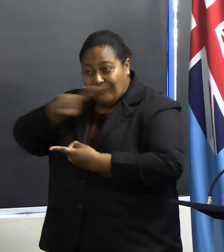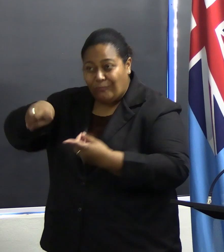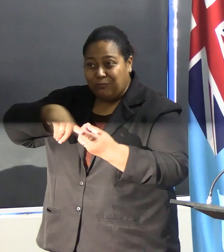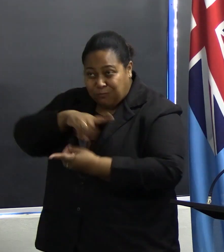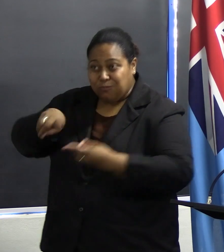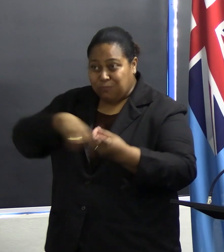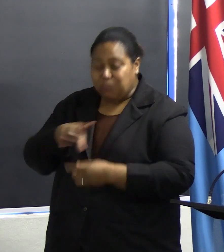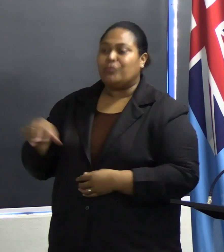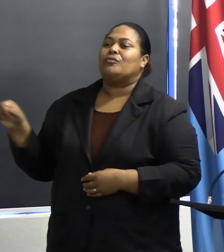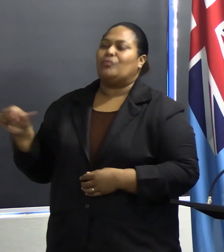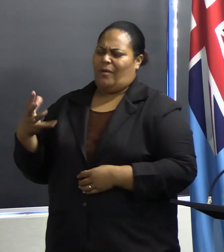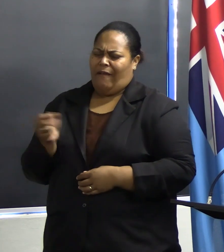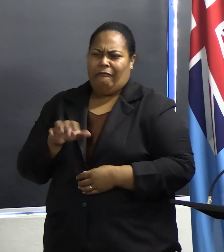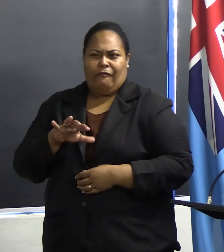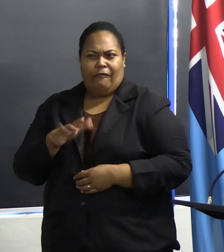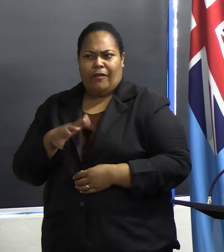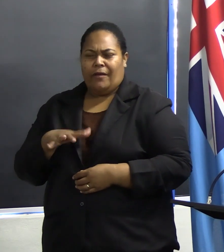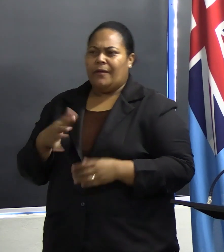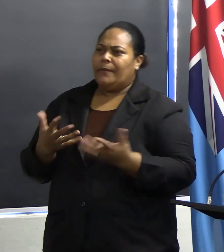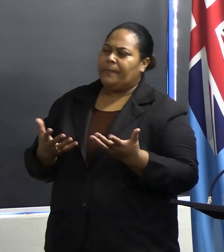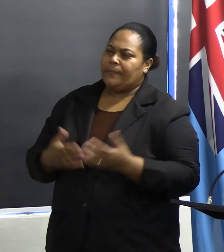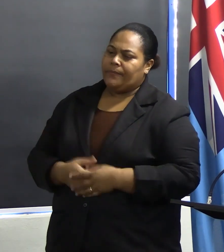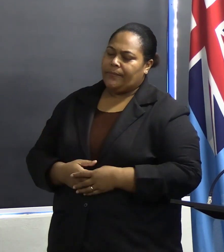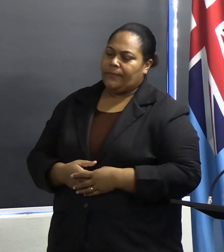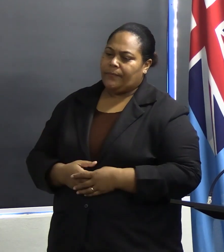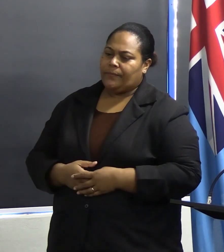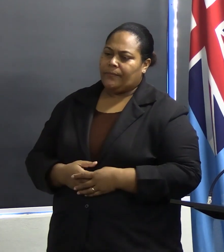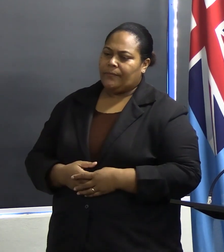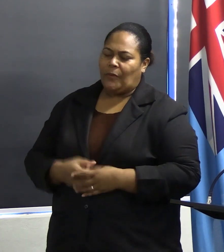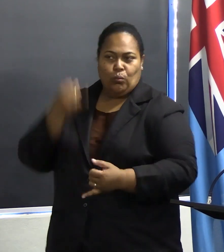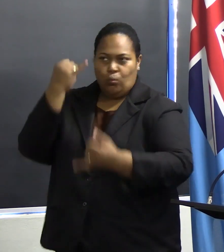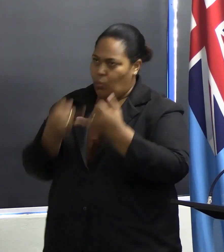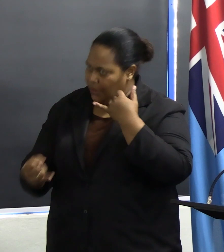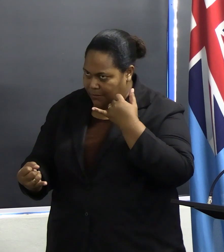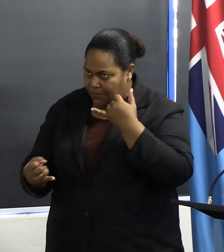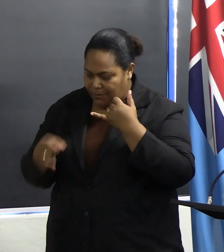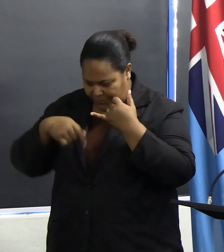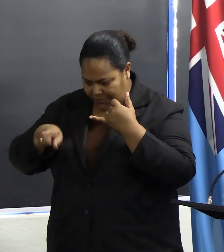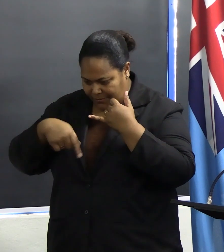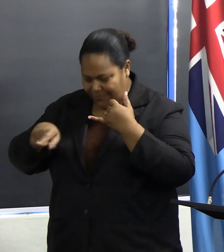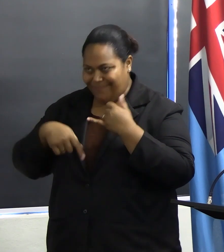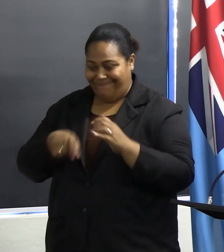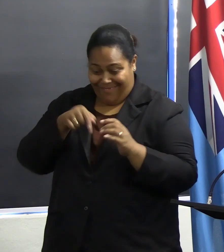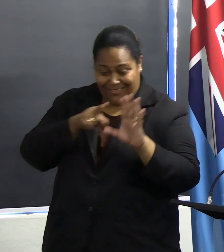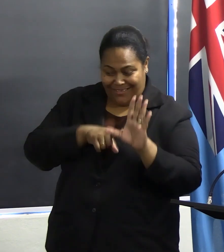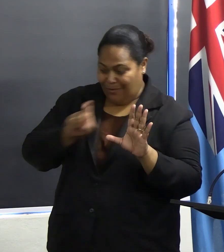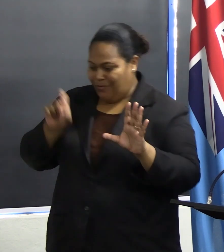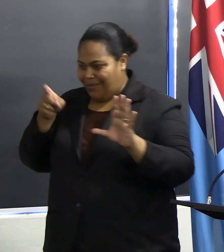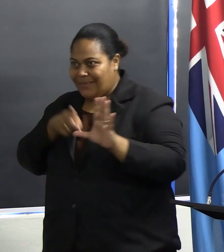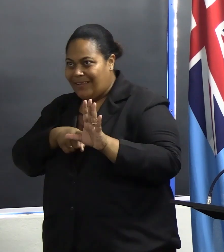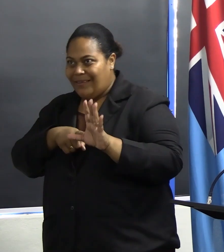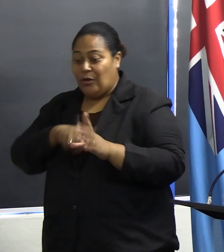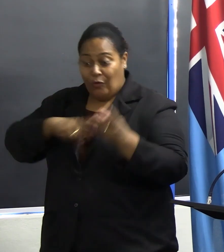is predicted to have an average to below average number of severe cyclones. For Fiji's exclusive